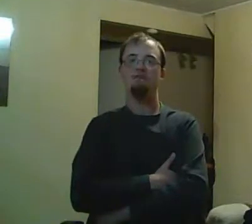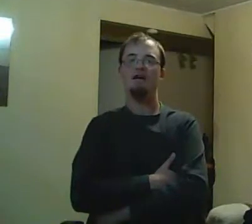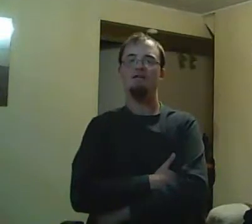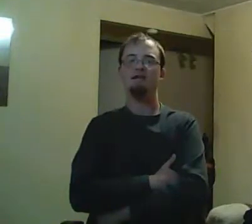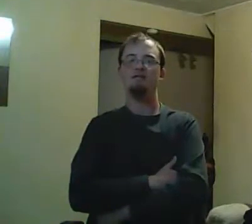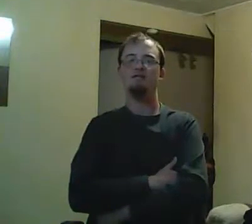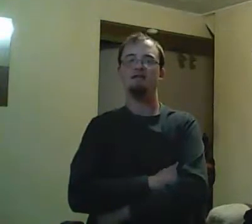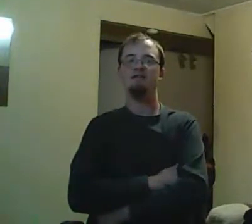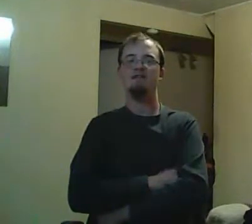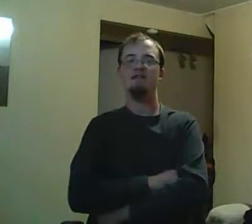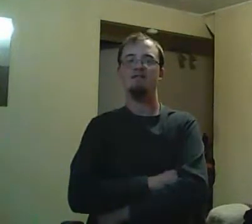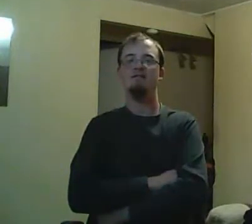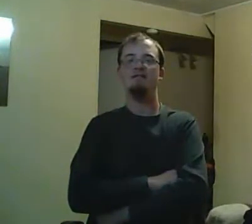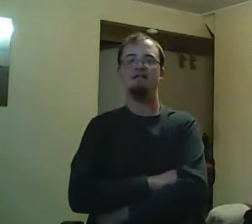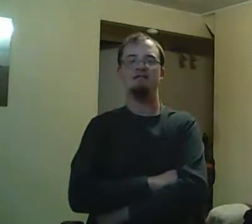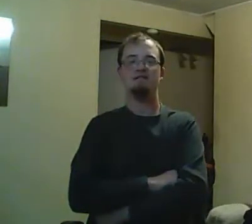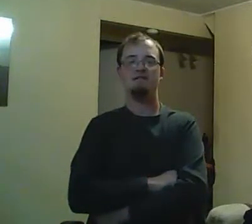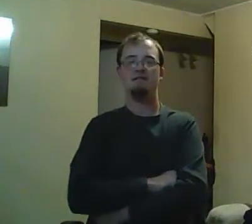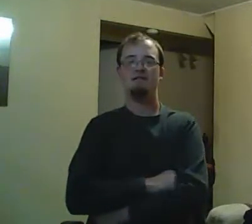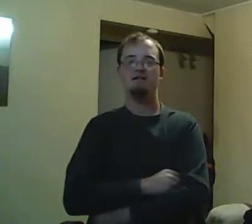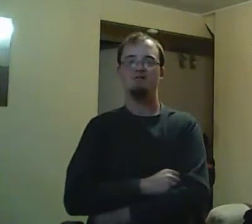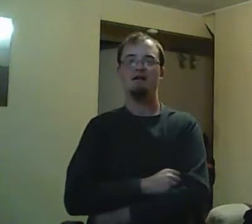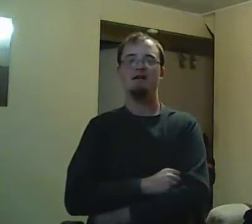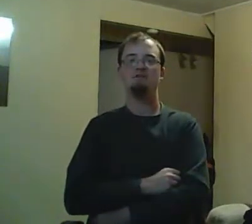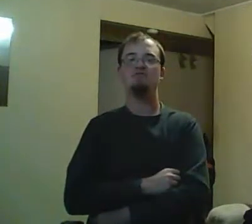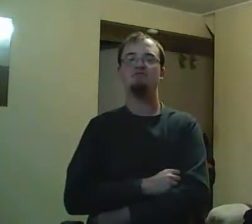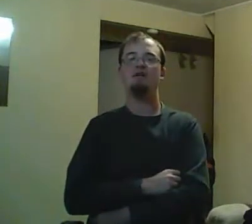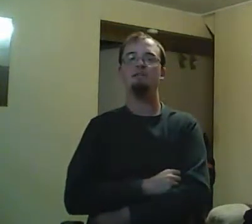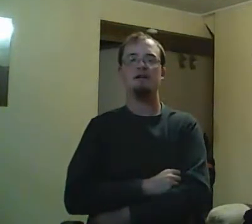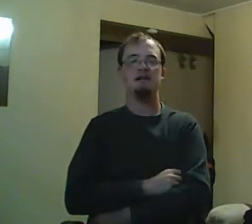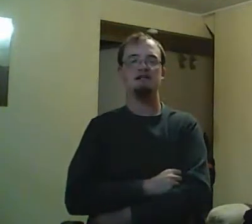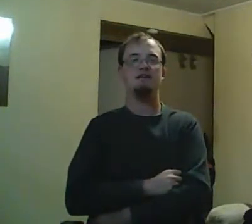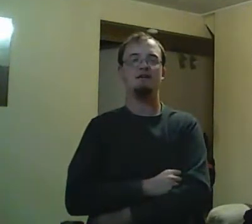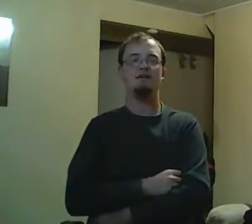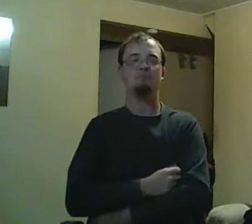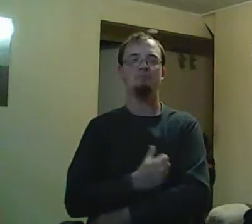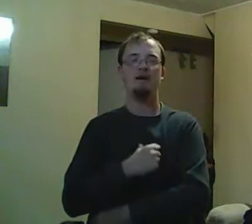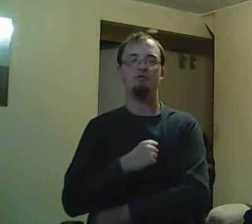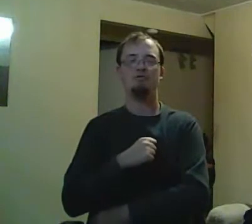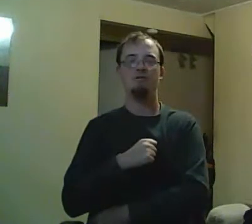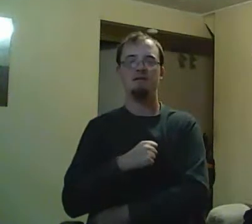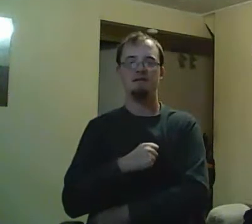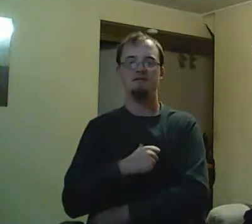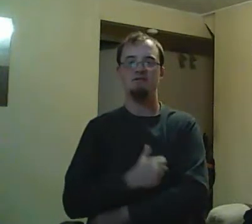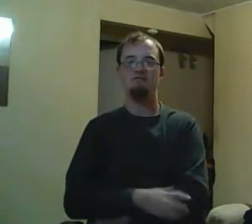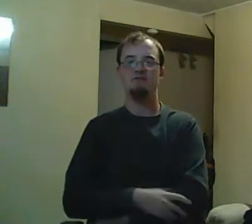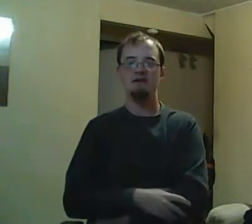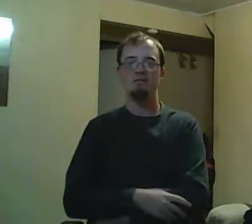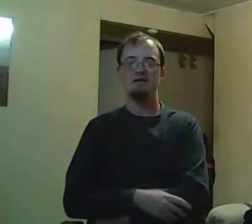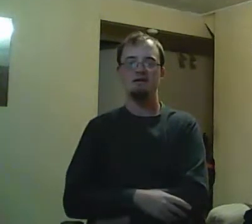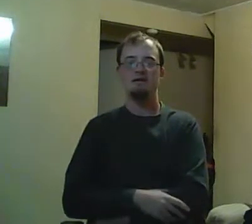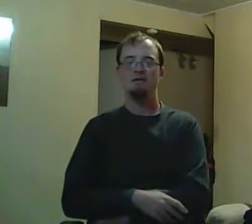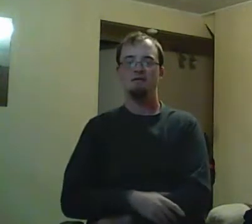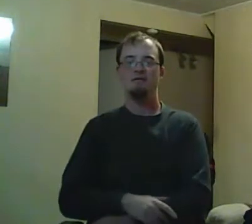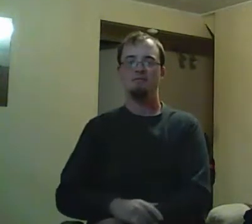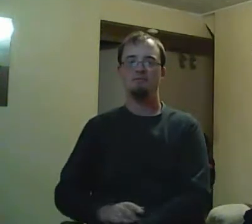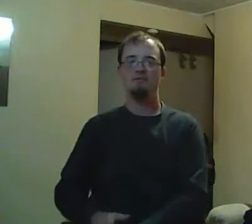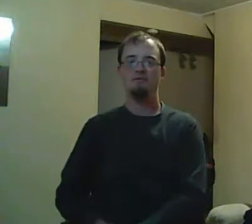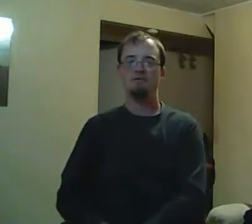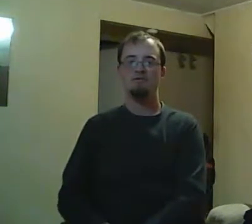The following Degrassi video contains strong language and strong opinions that are my personal opinions. You are free